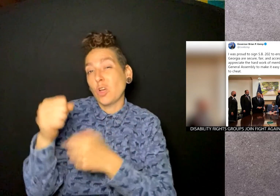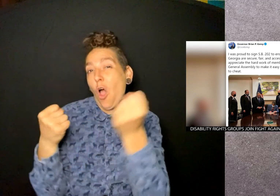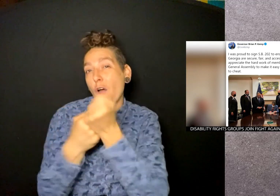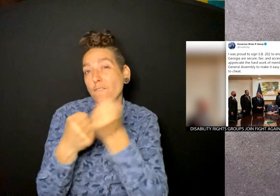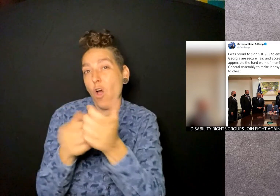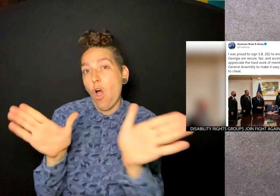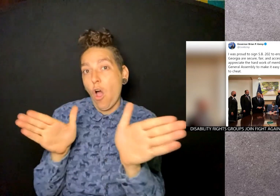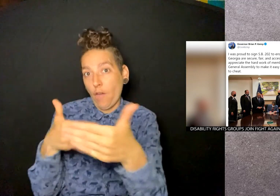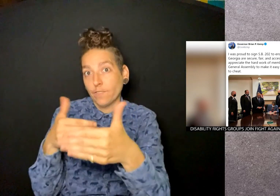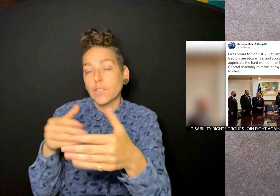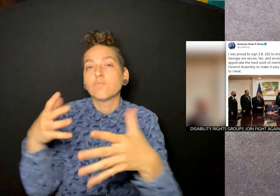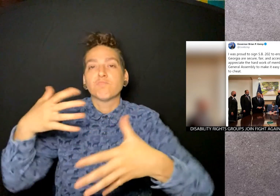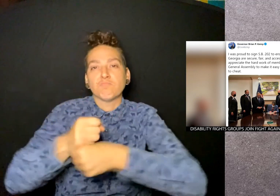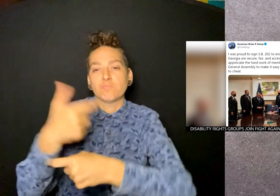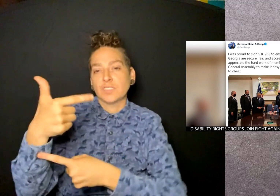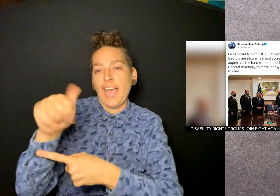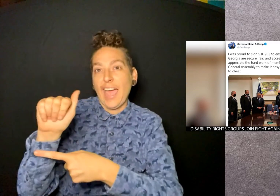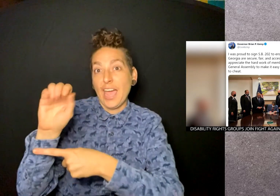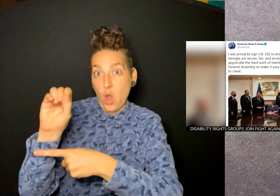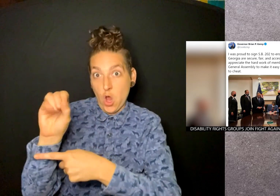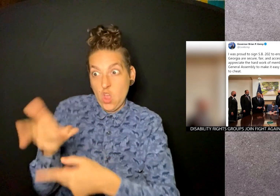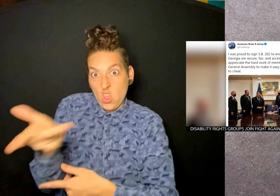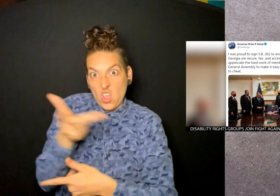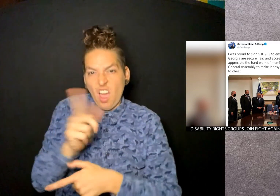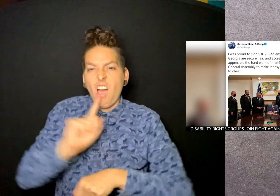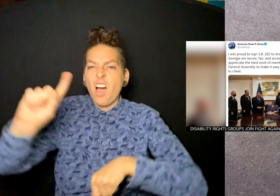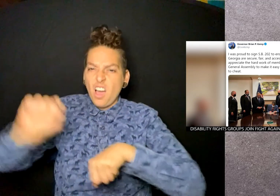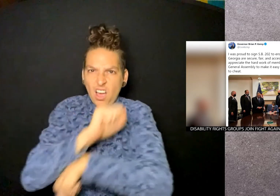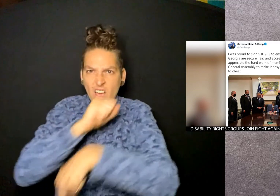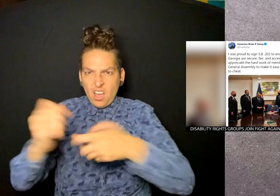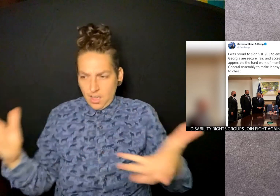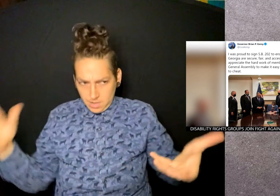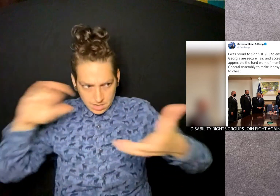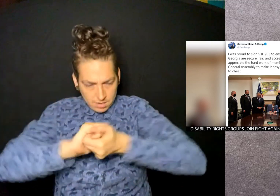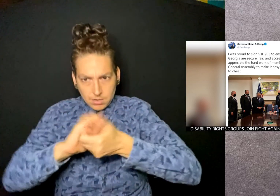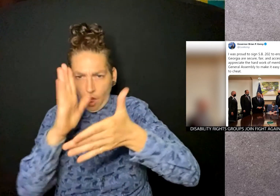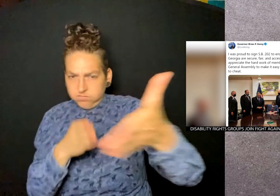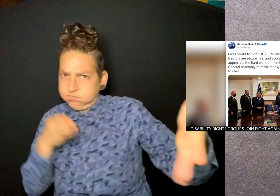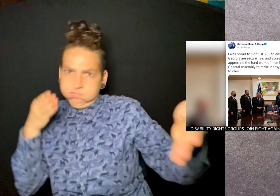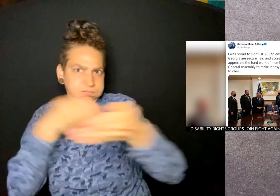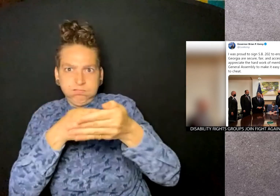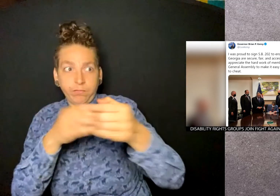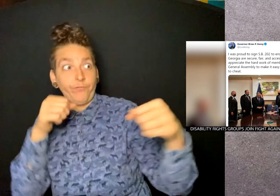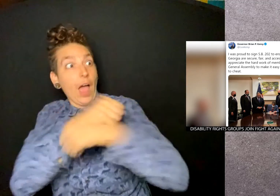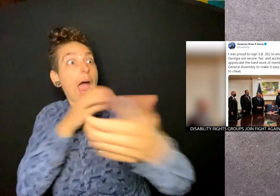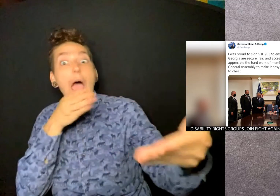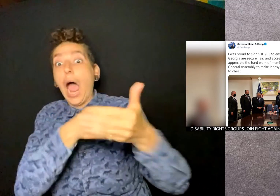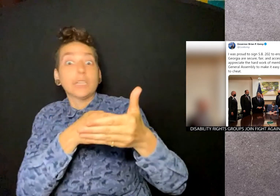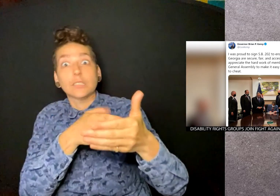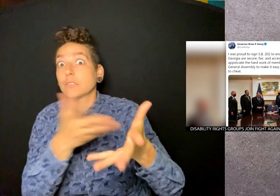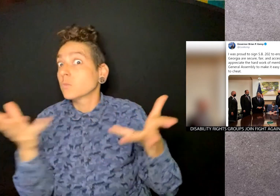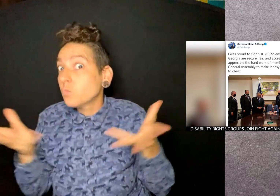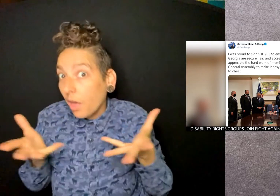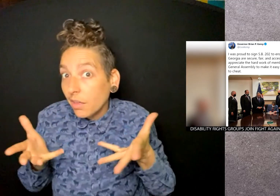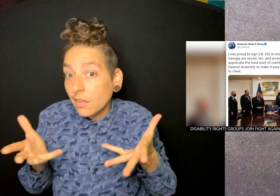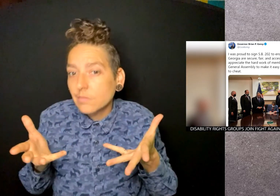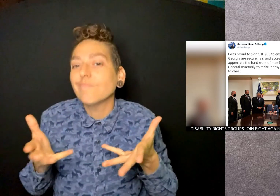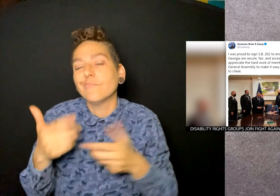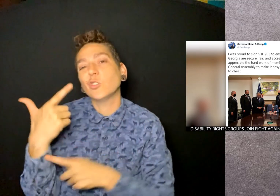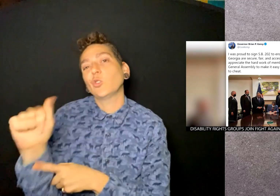and the georgia advocacy office gao have joined a pending lawsuit to fight against georgia's